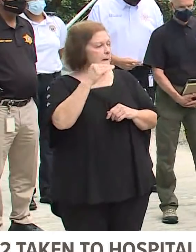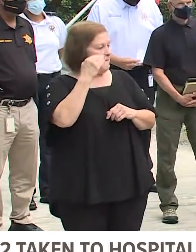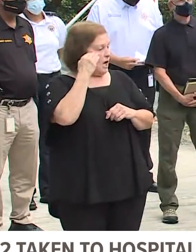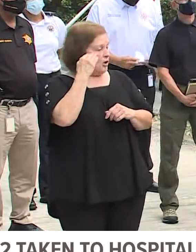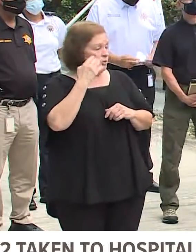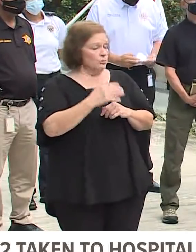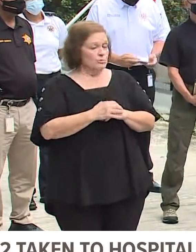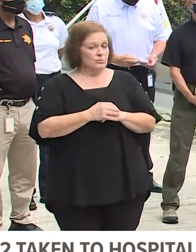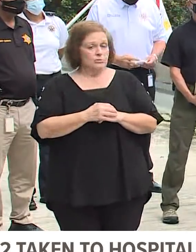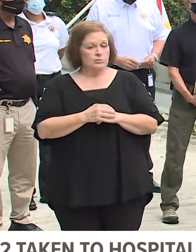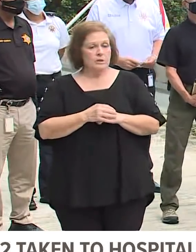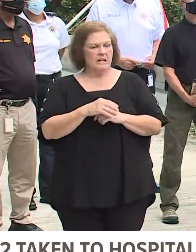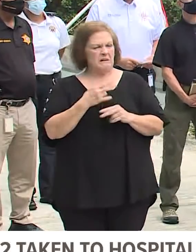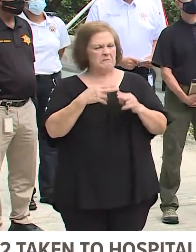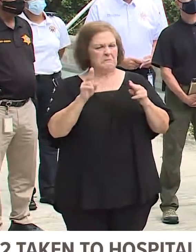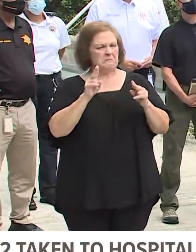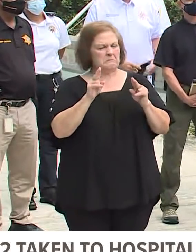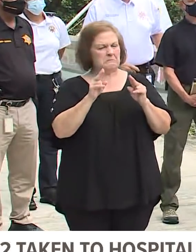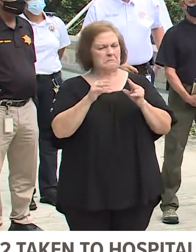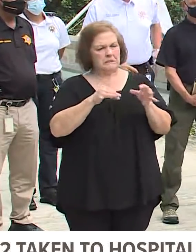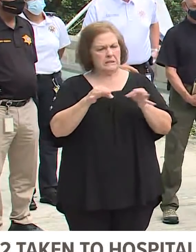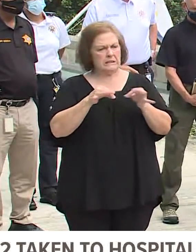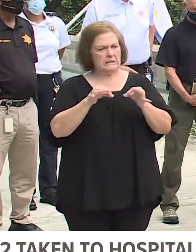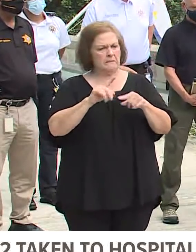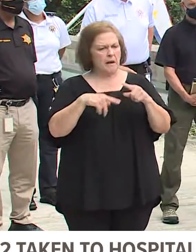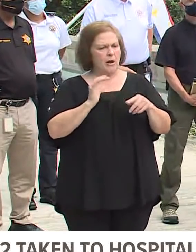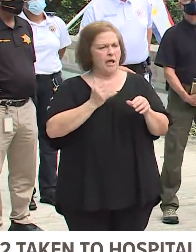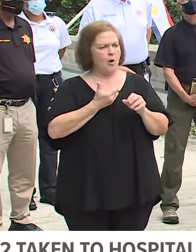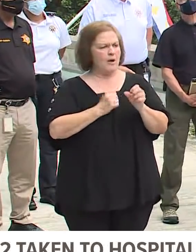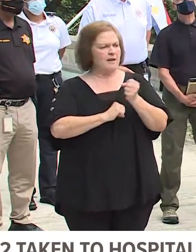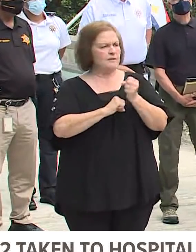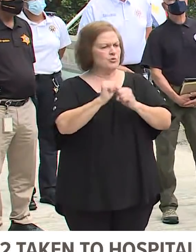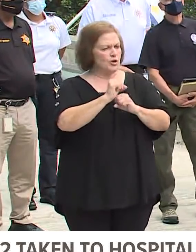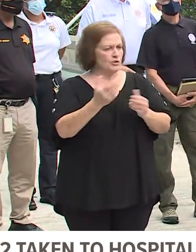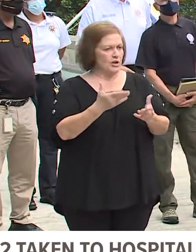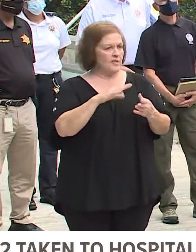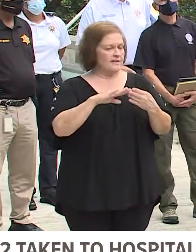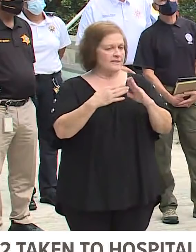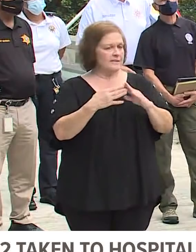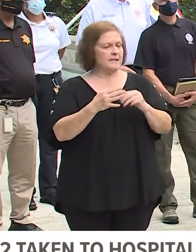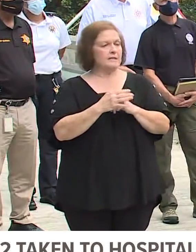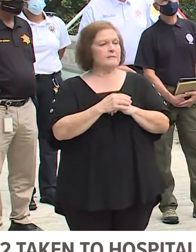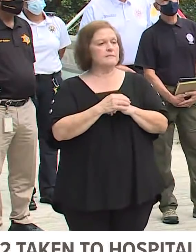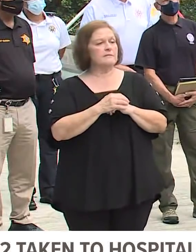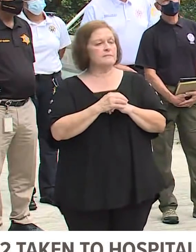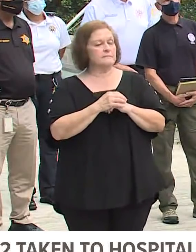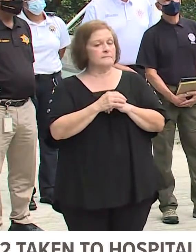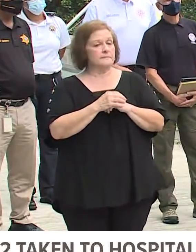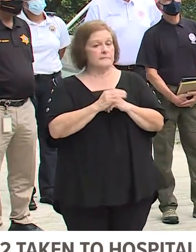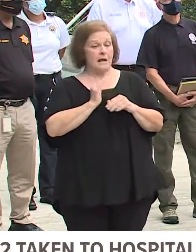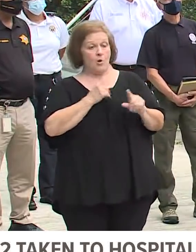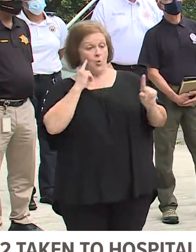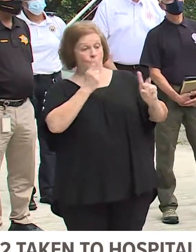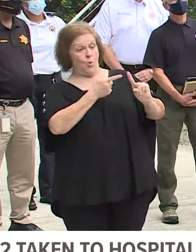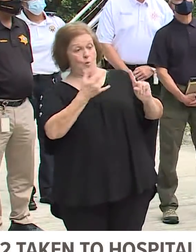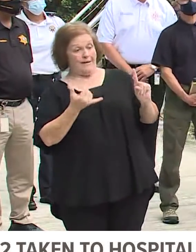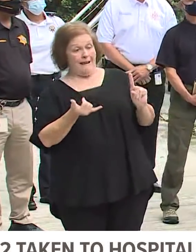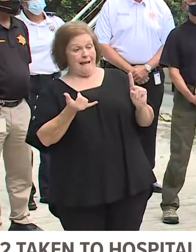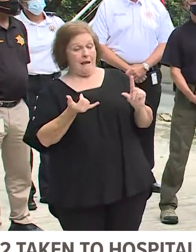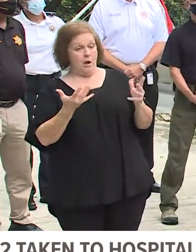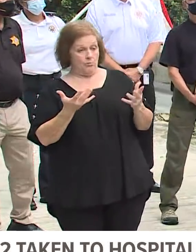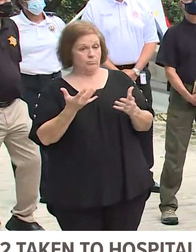just a few updates on the status of our infrastructure here in the city. Really our goal right now